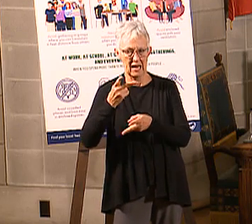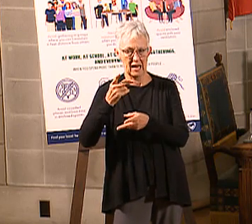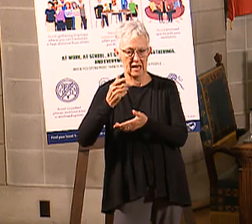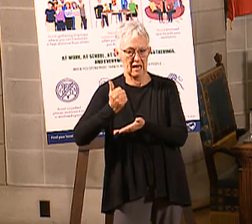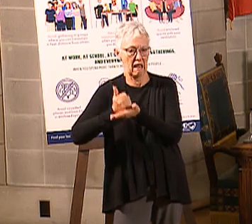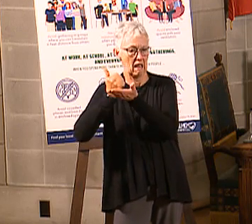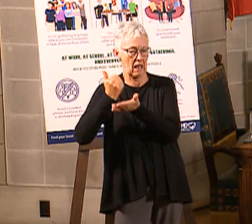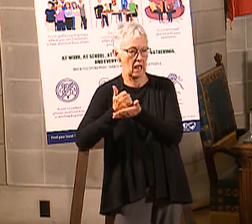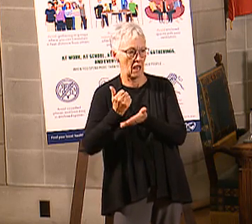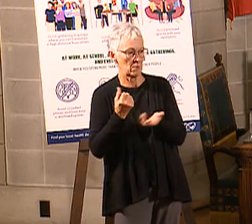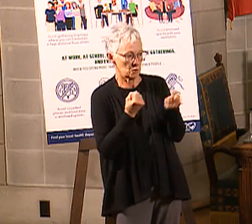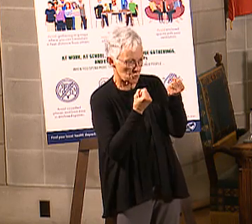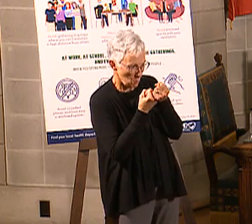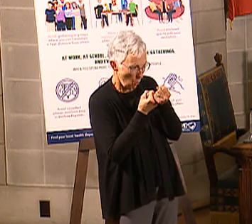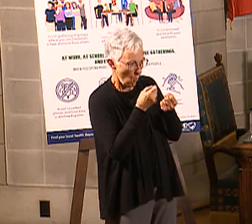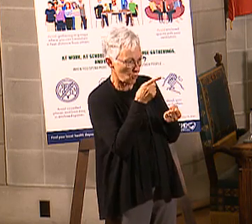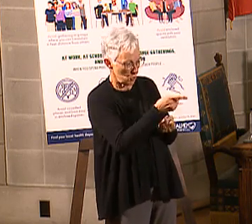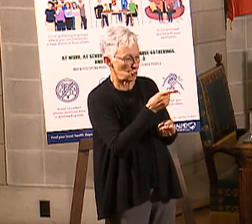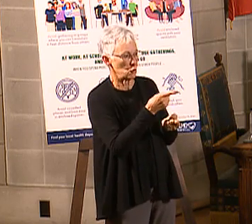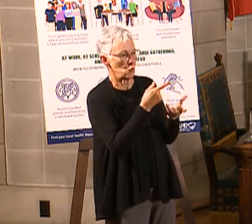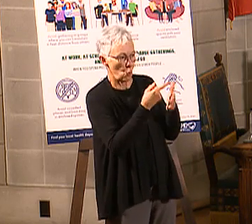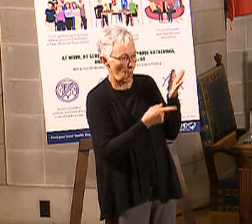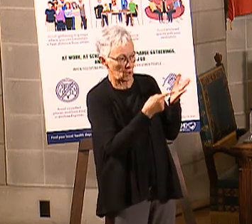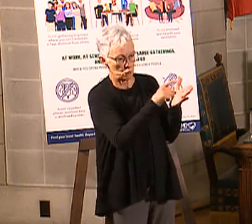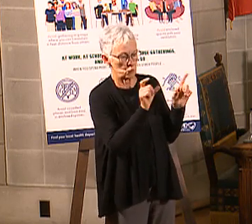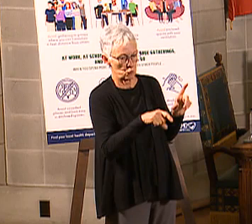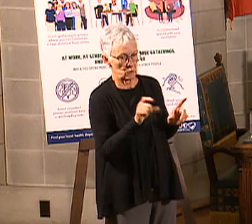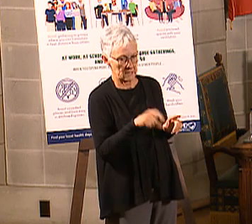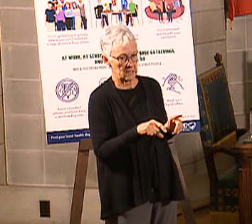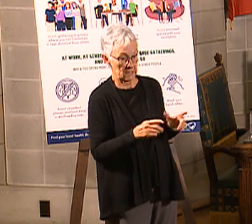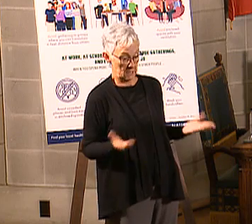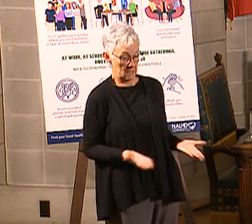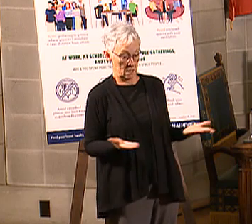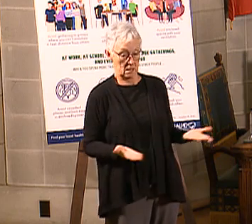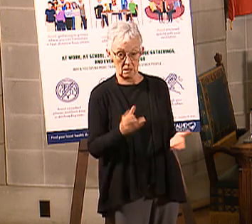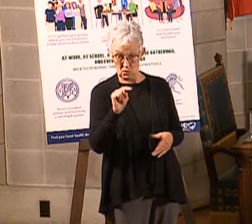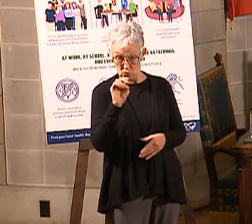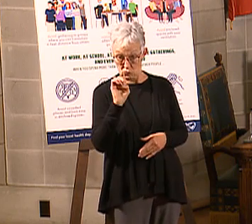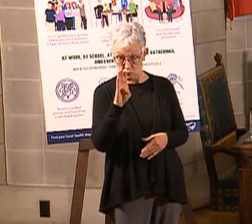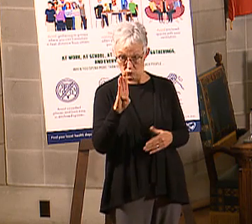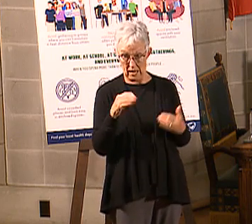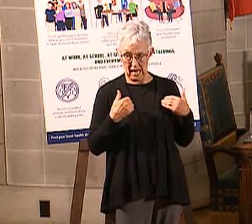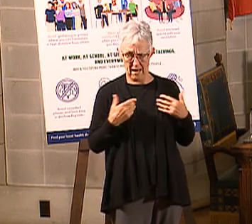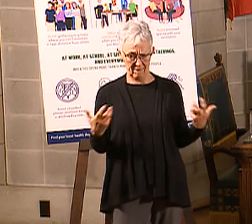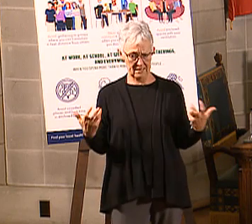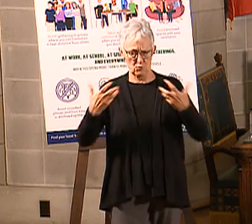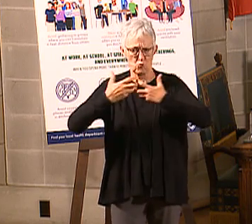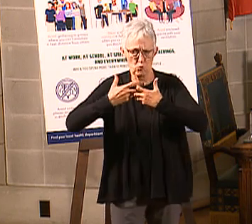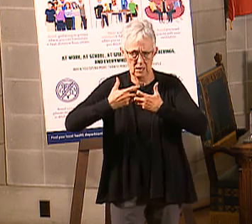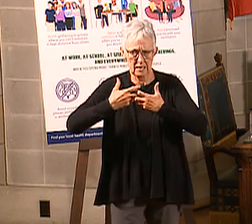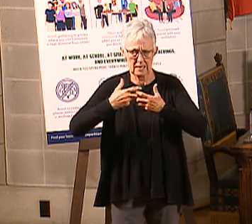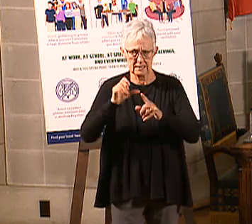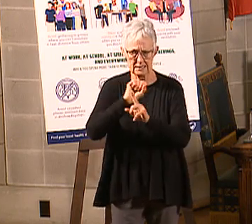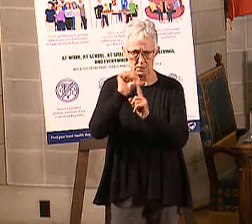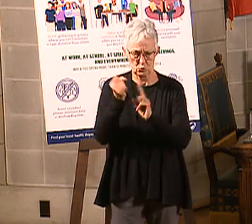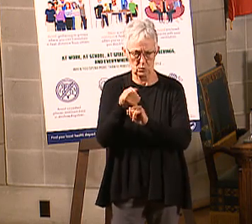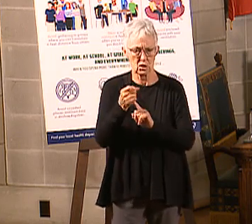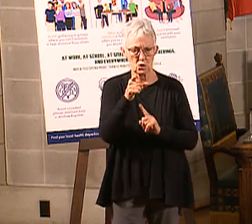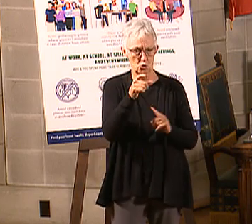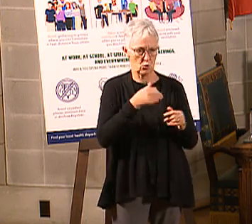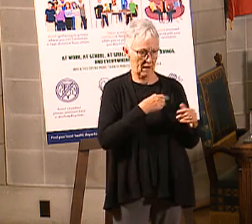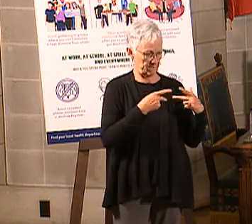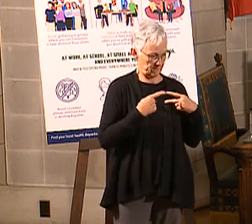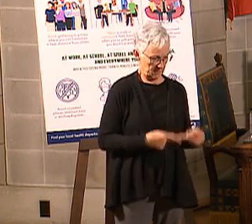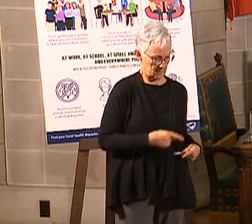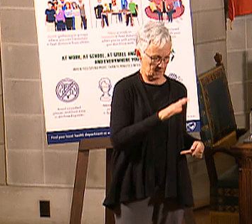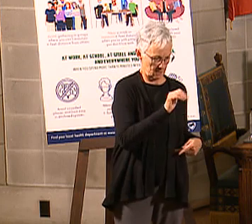Nebraska, we are a leader in this, we have an integrated model, where your health plan works not only with your so-called physical care, which would be,